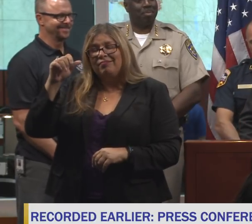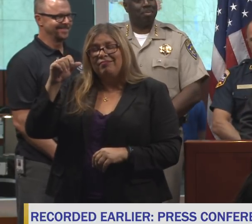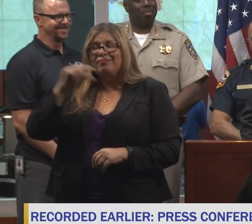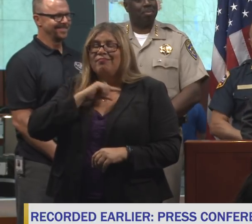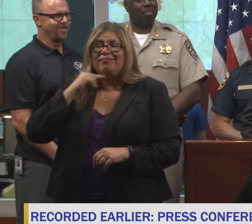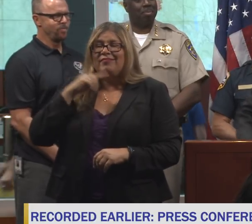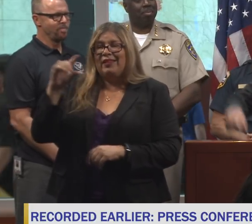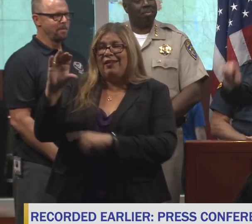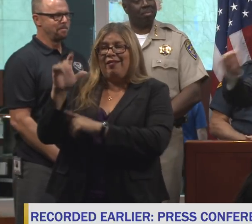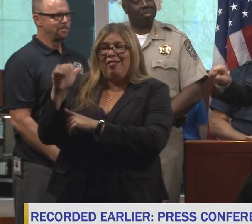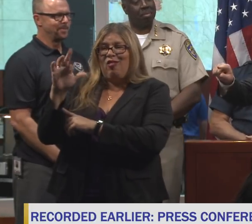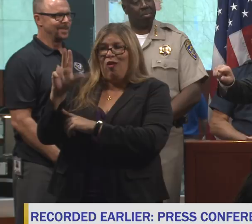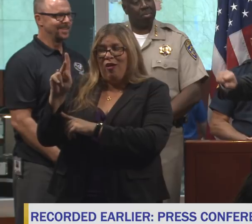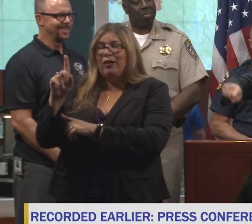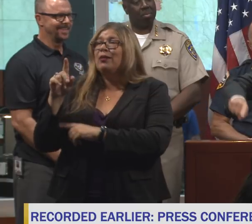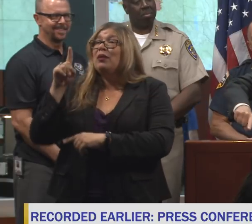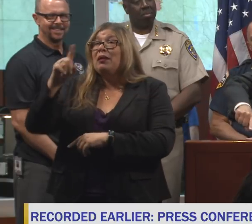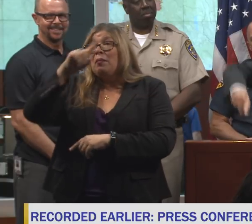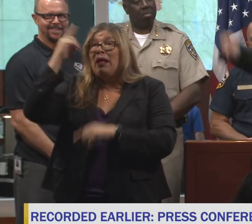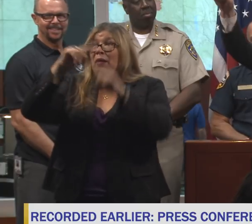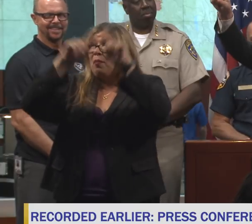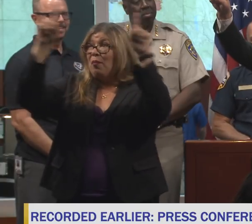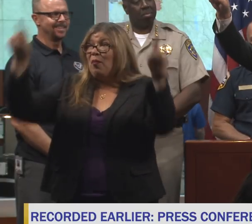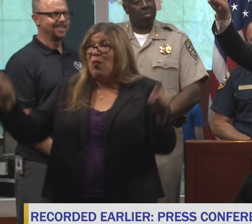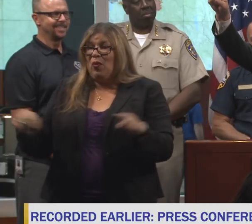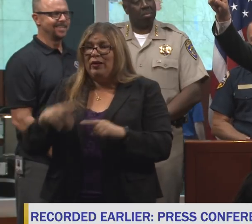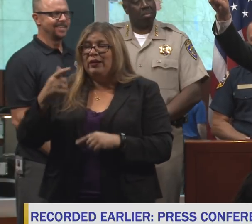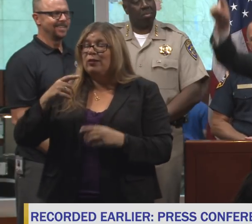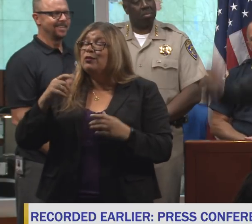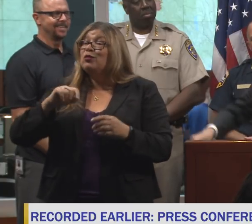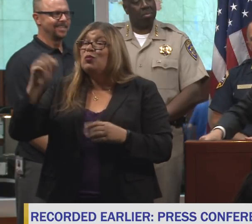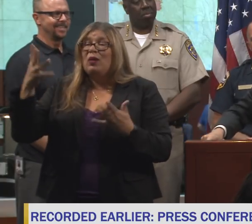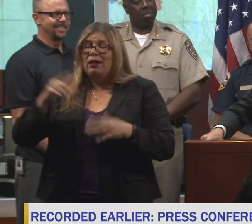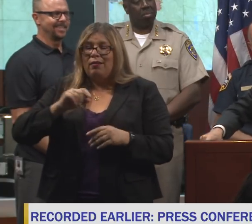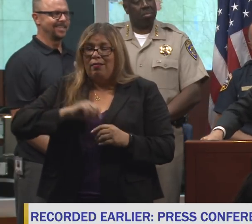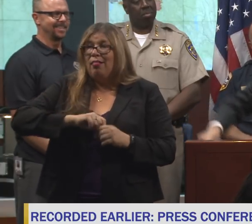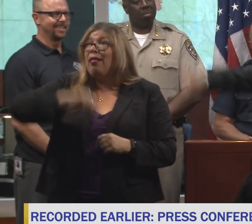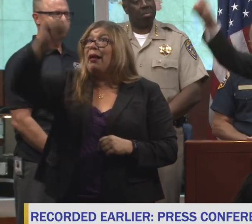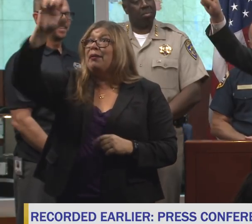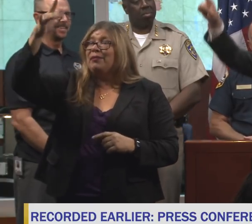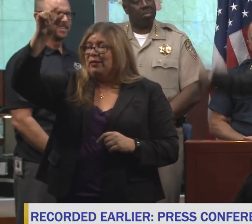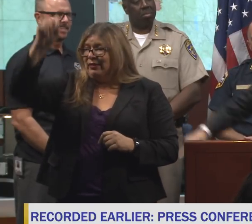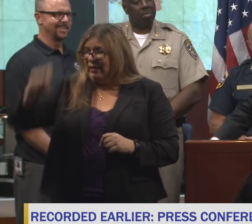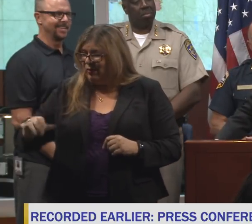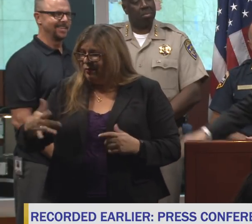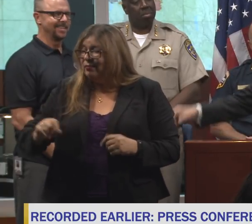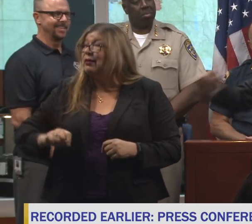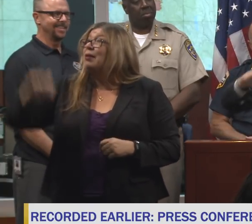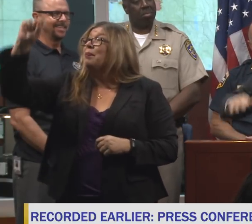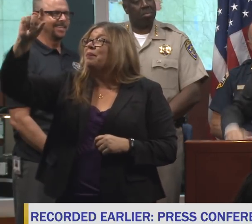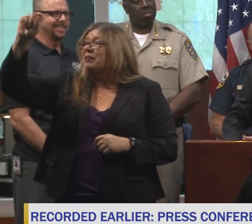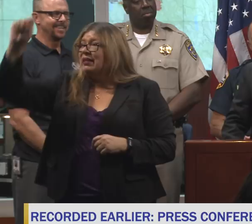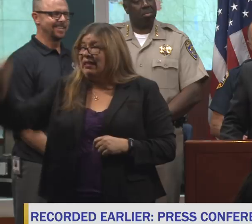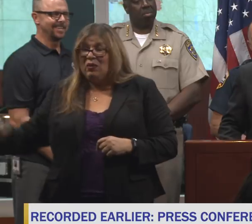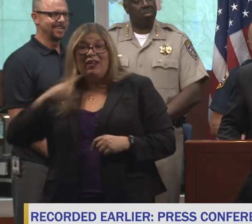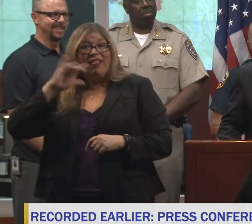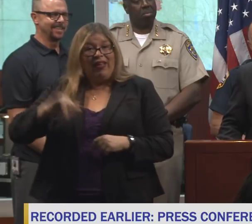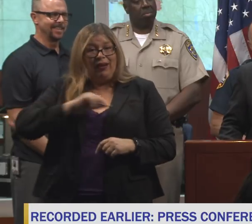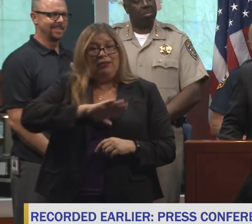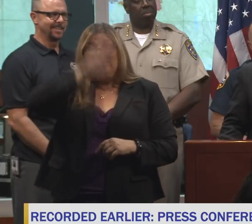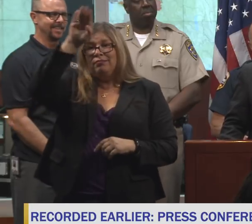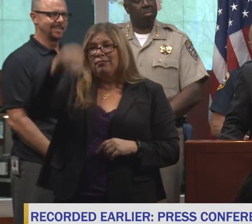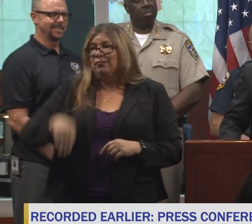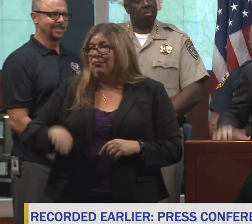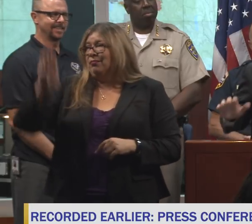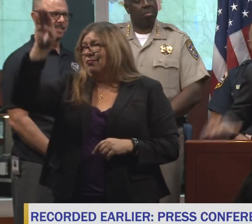Father Clark, went to the blackboard and he drew a line up and he drew a line down. And he drew up and down. And he said, that zigzag is the business